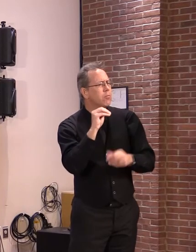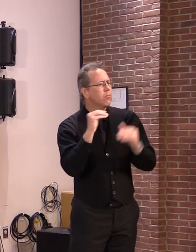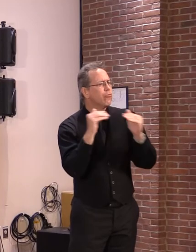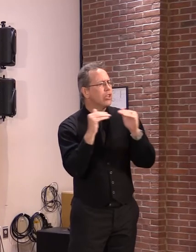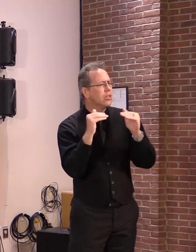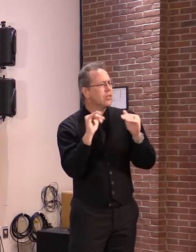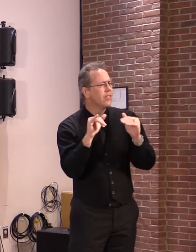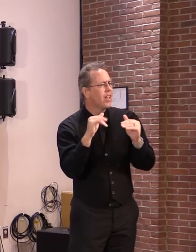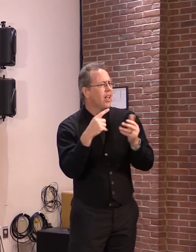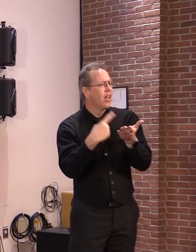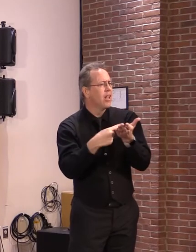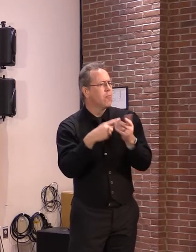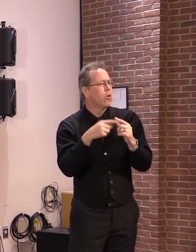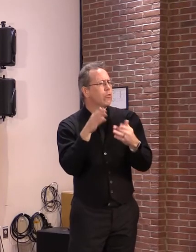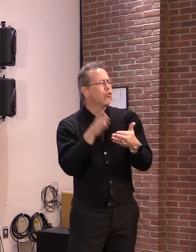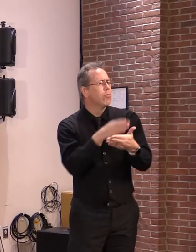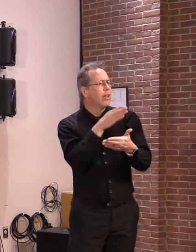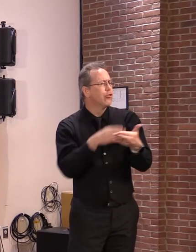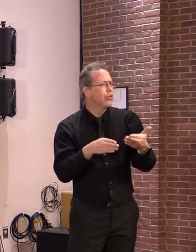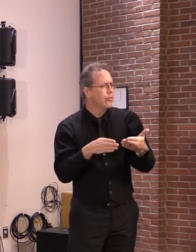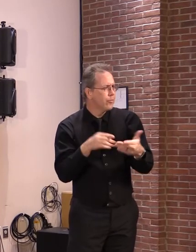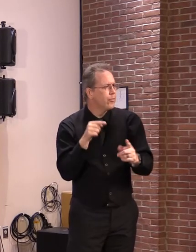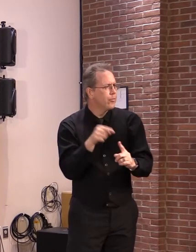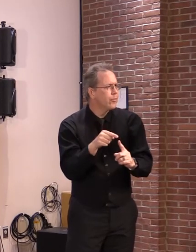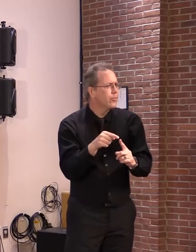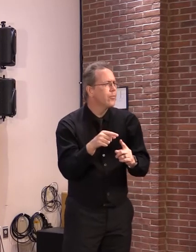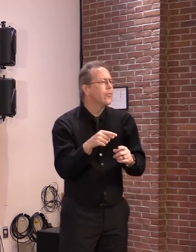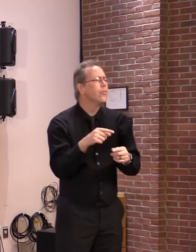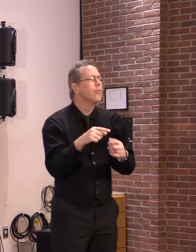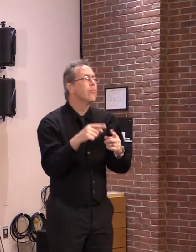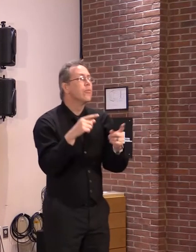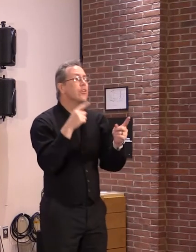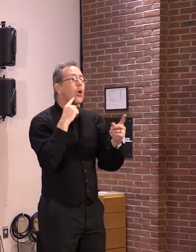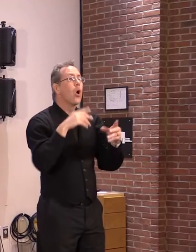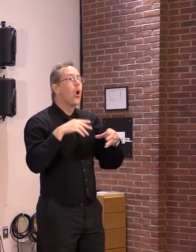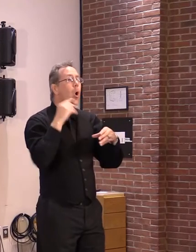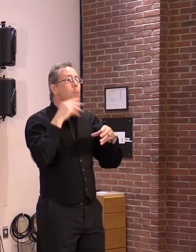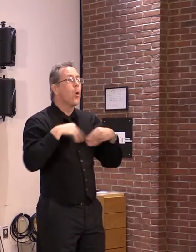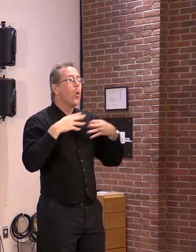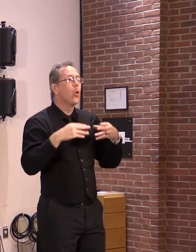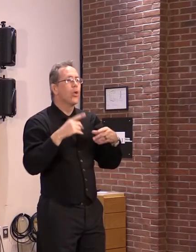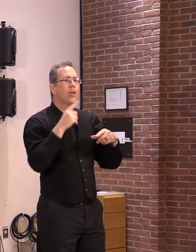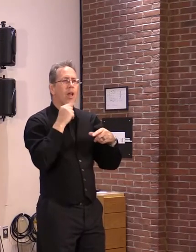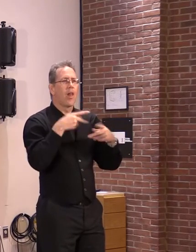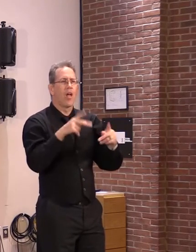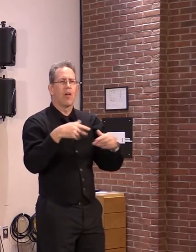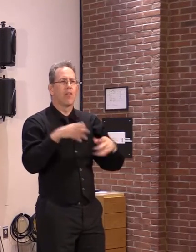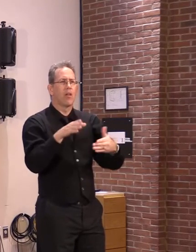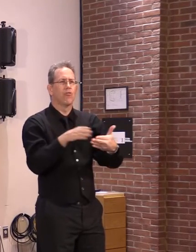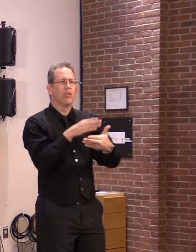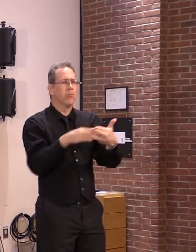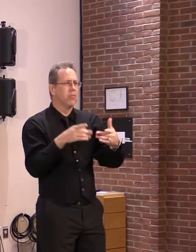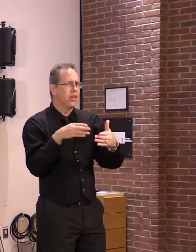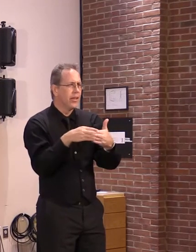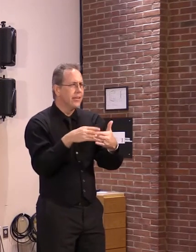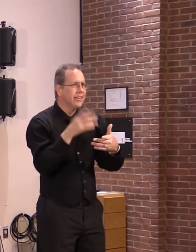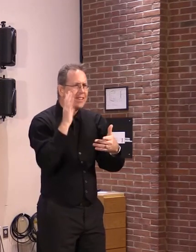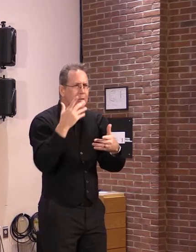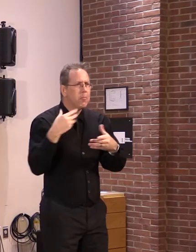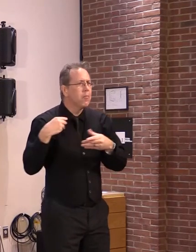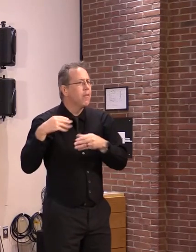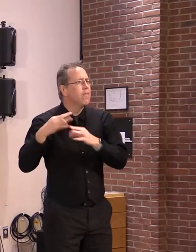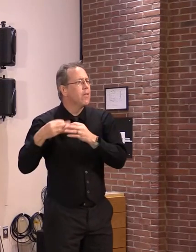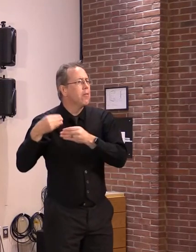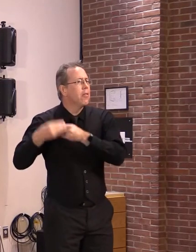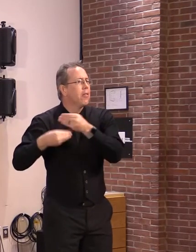has been the inaccessibility of homeownership. And passing it along to the next generation. It seems